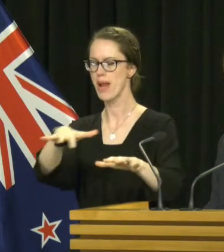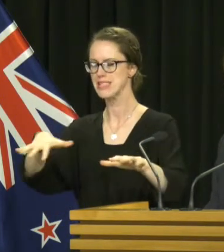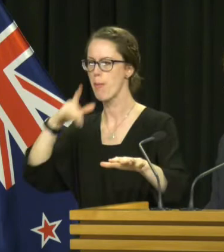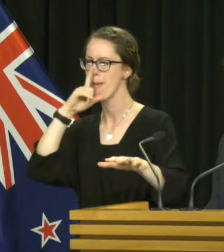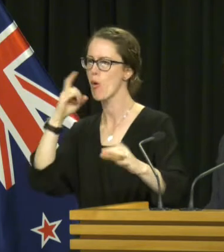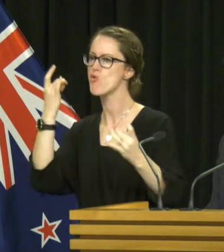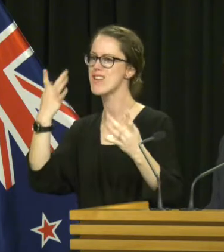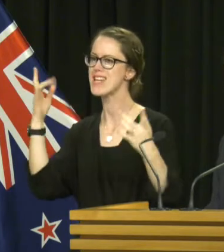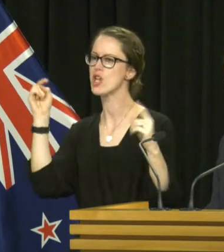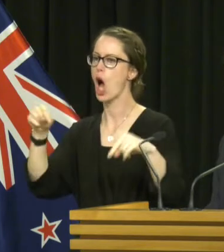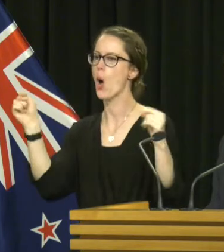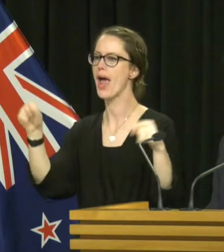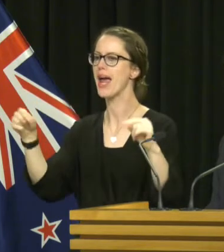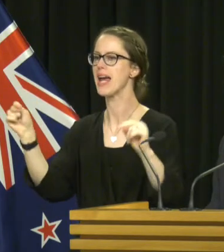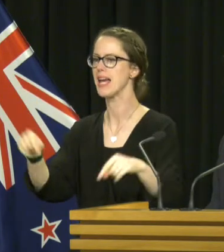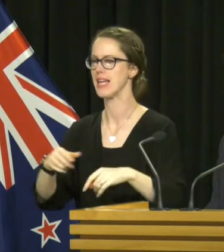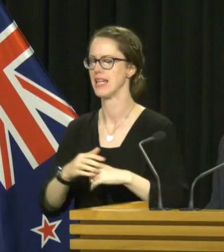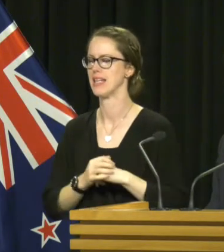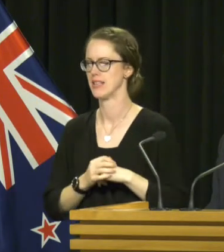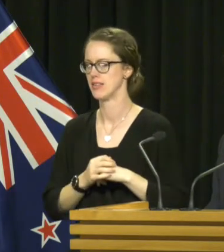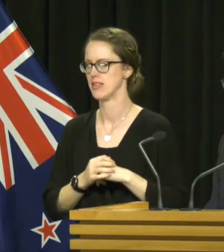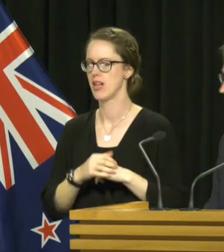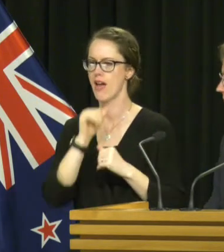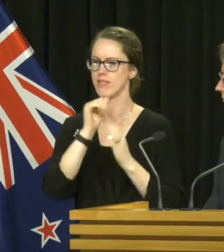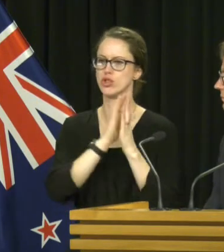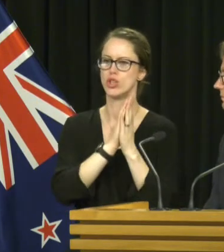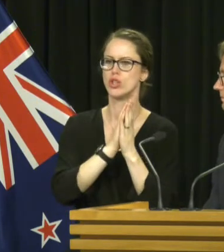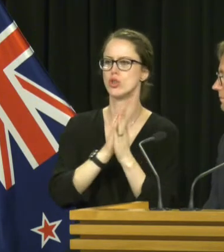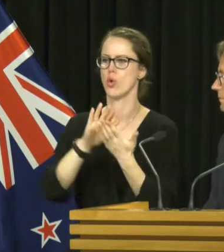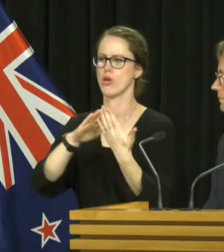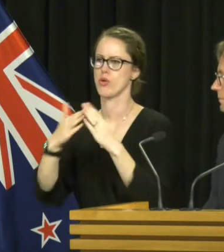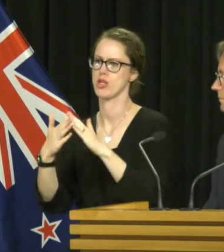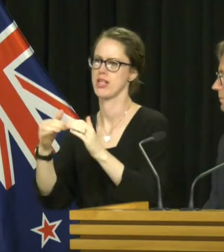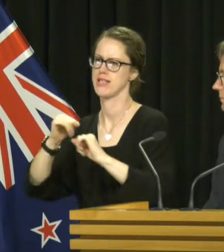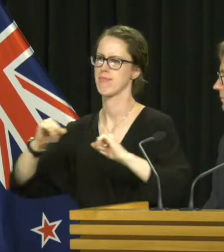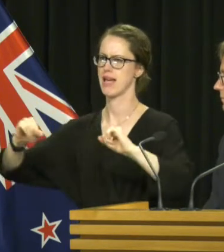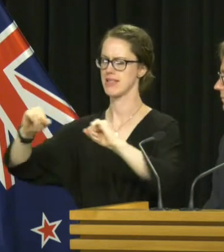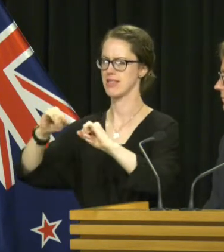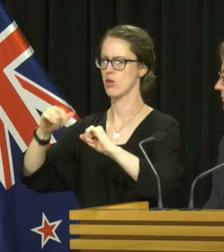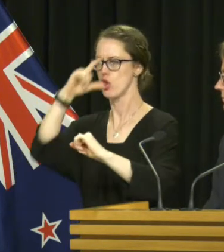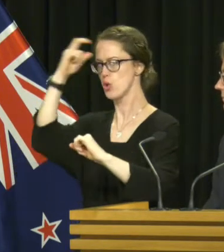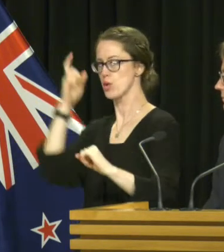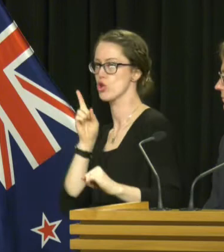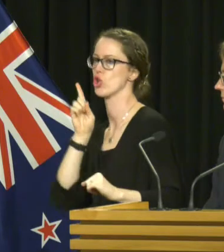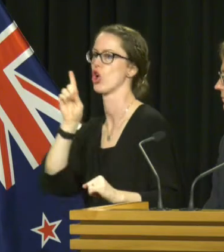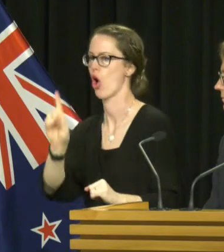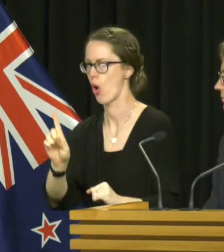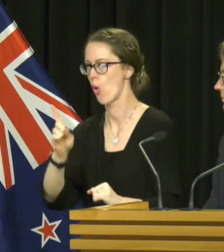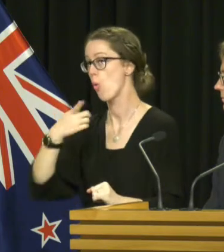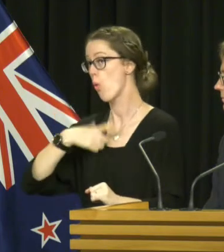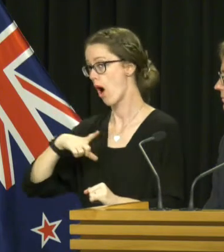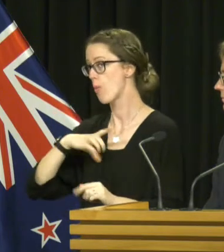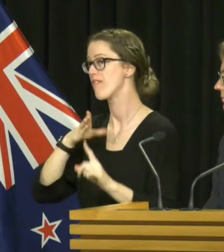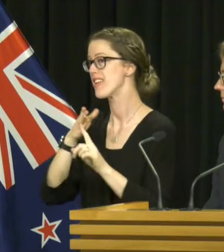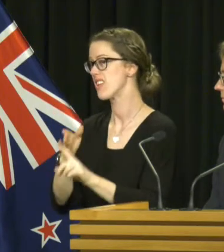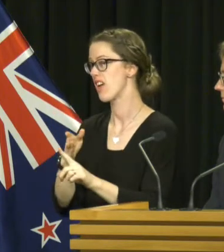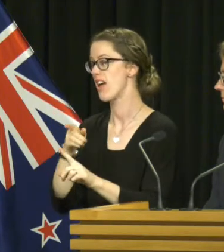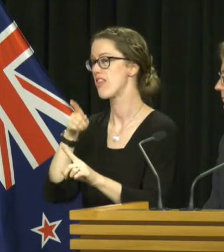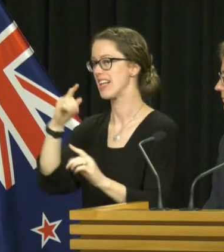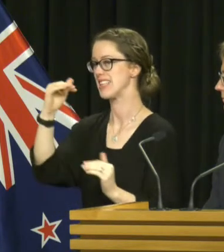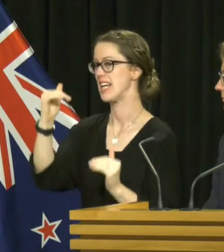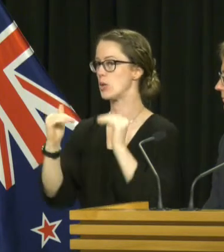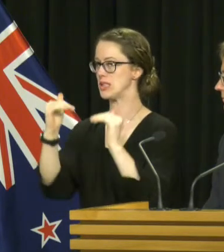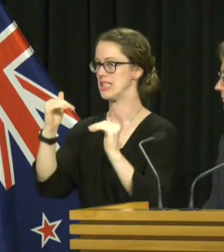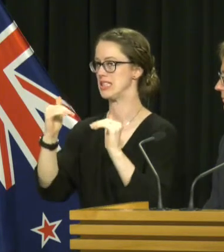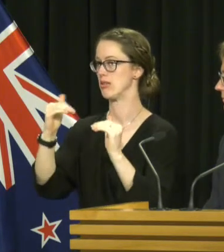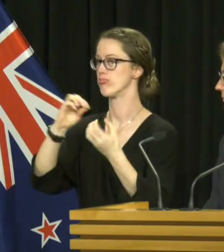where people who we need to target are congregating, be it churches or community spaces, because we have identified that there is an equity